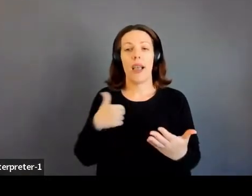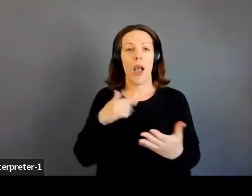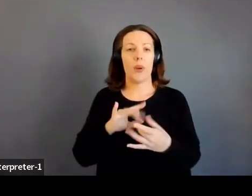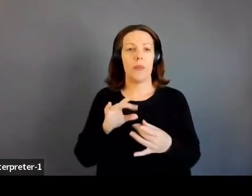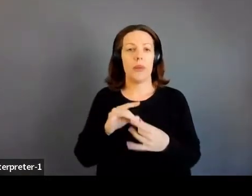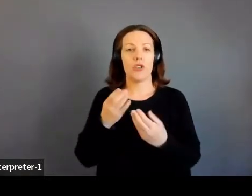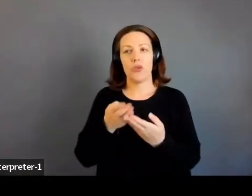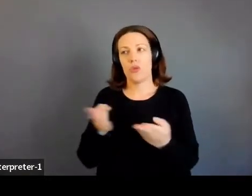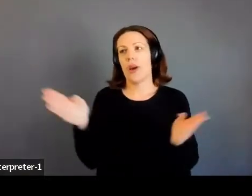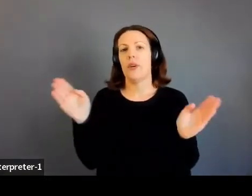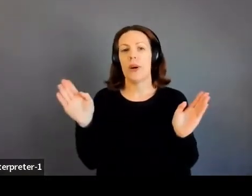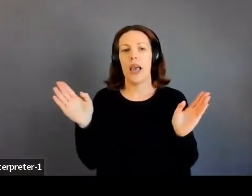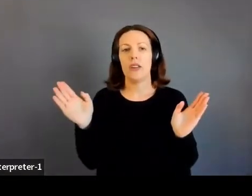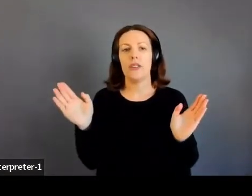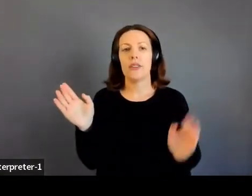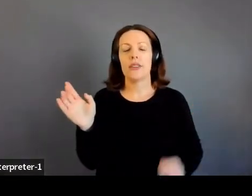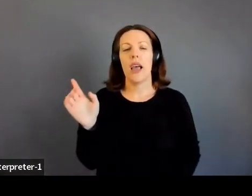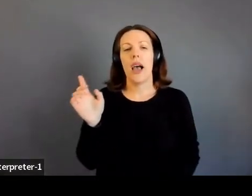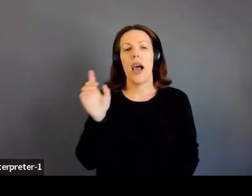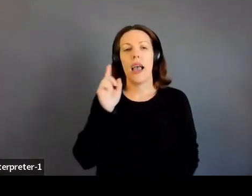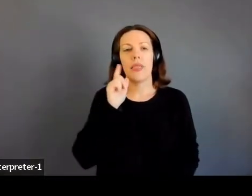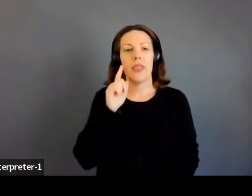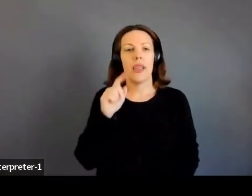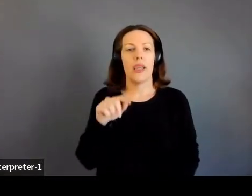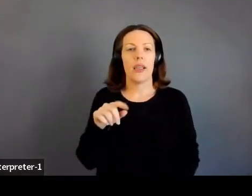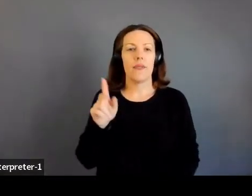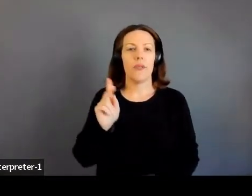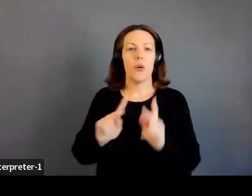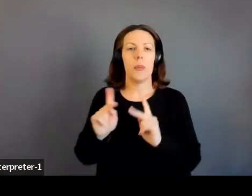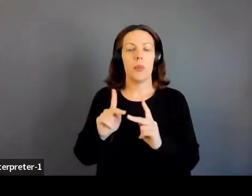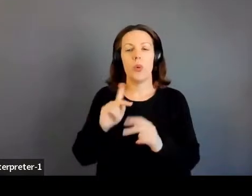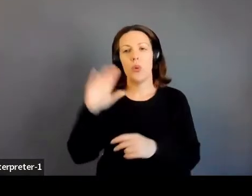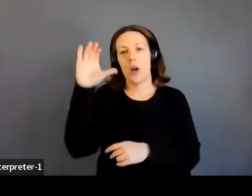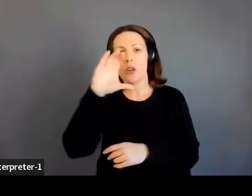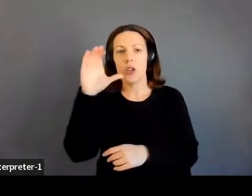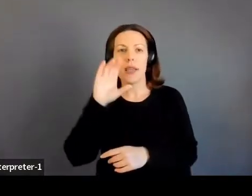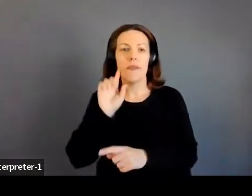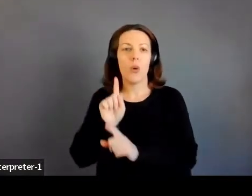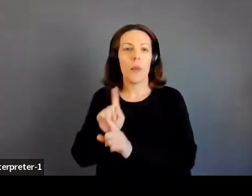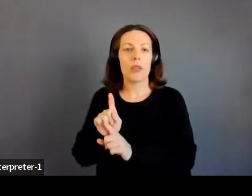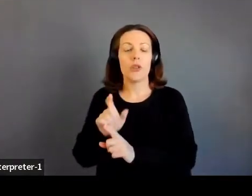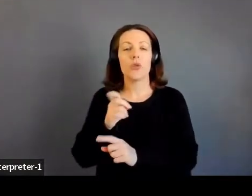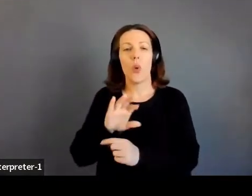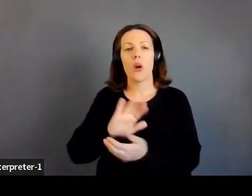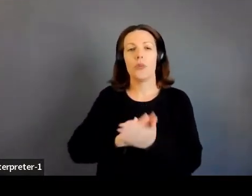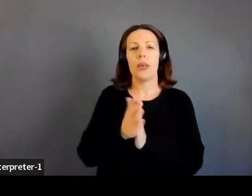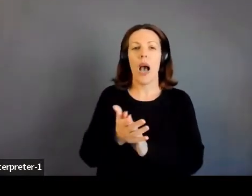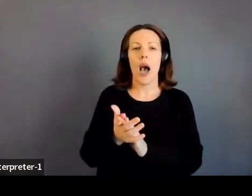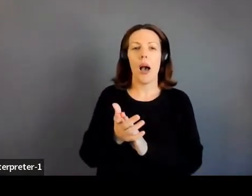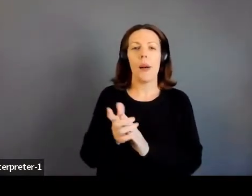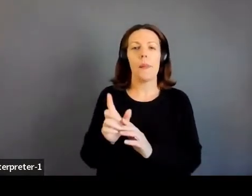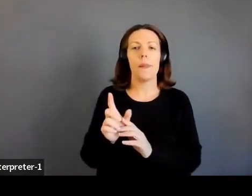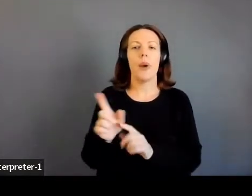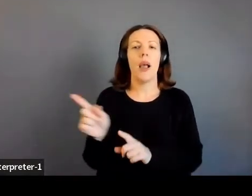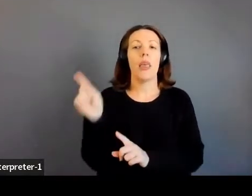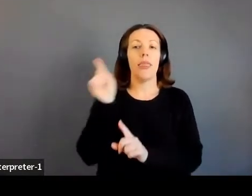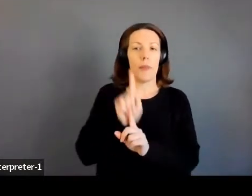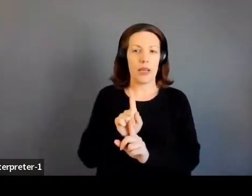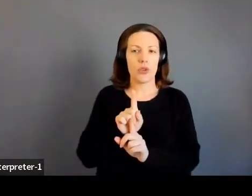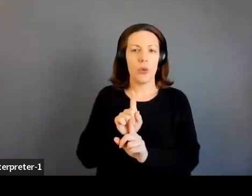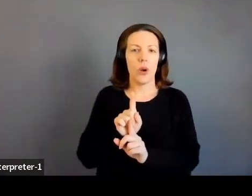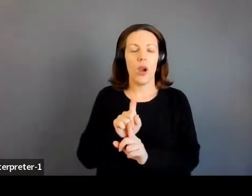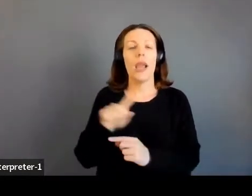everyone else who I think, you know, endeavors to either look for mentorship or to be that mentor is when you're thinking about